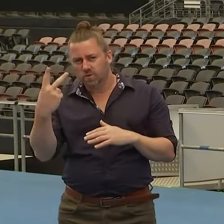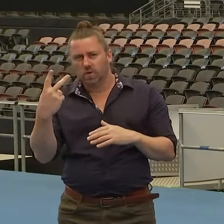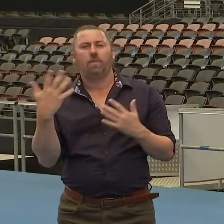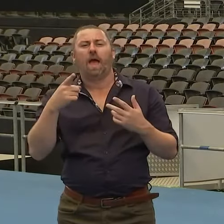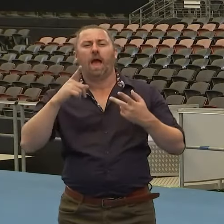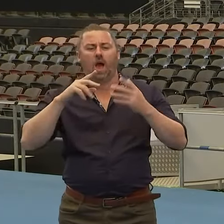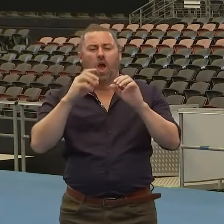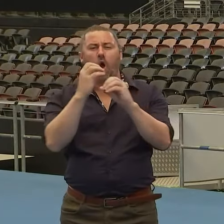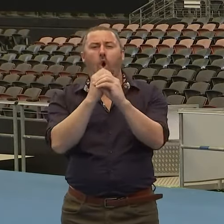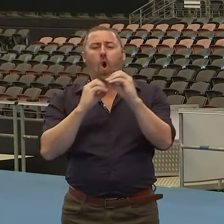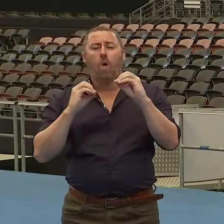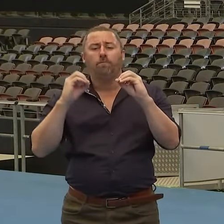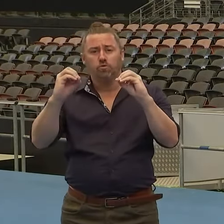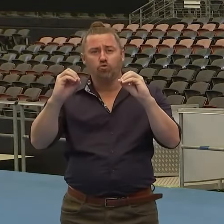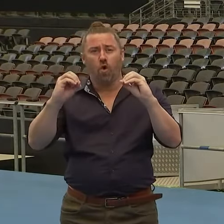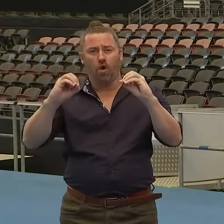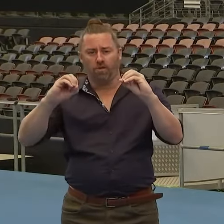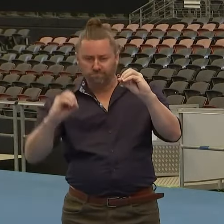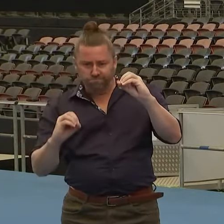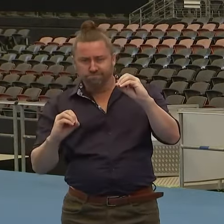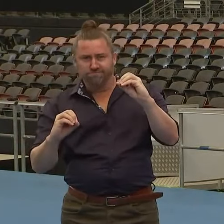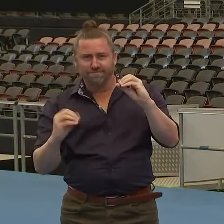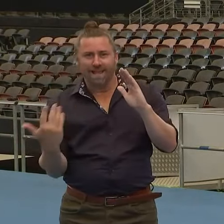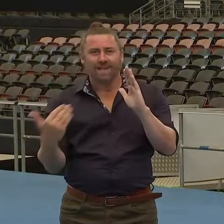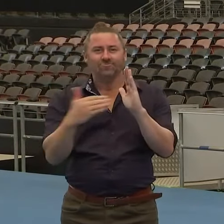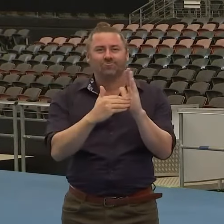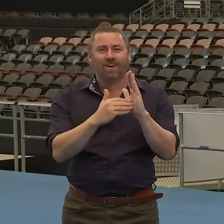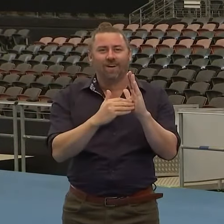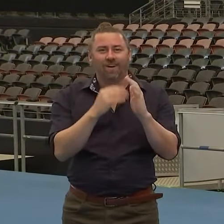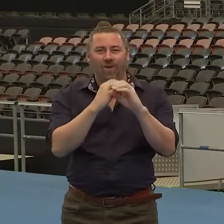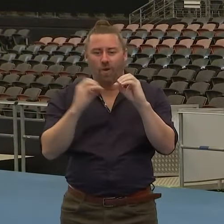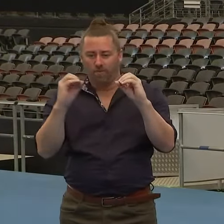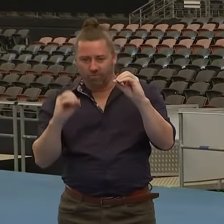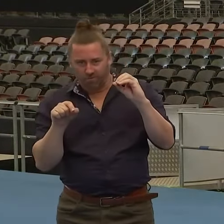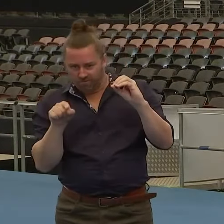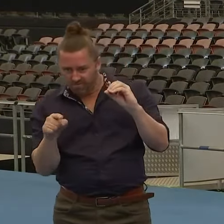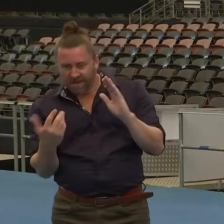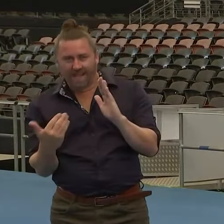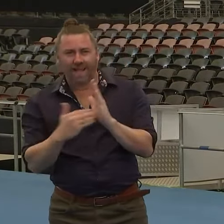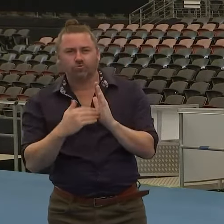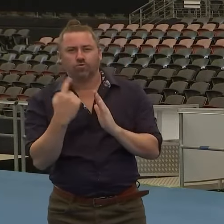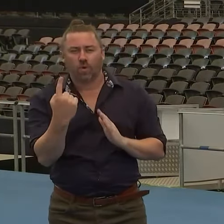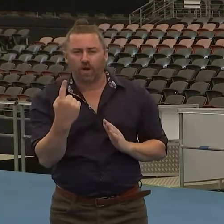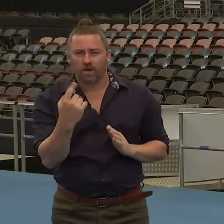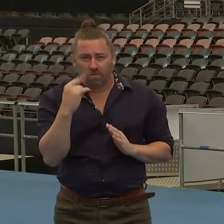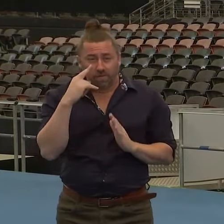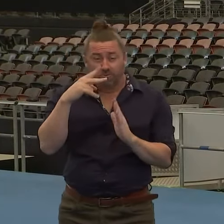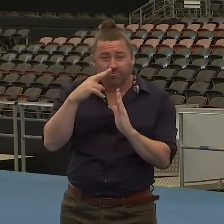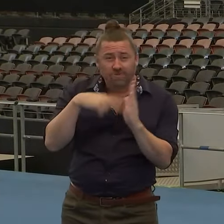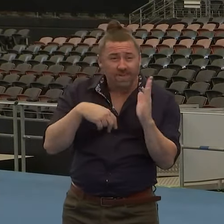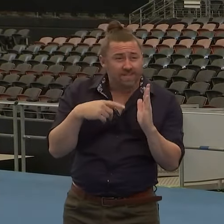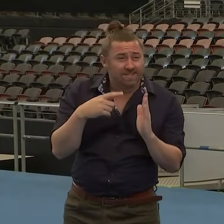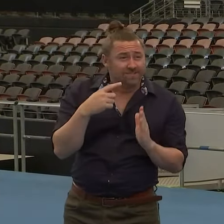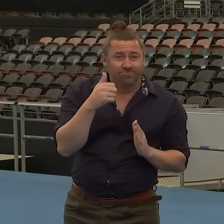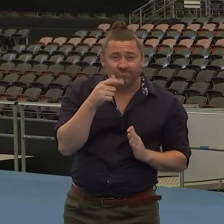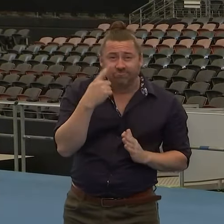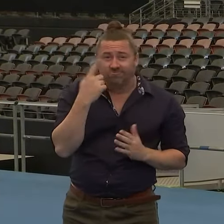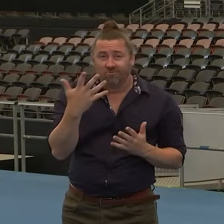-variant of the Omicron strain of virus in Queensland. You would have read about this perhaps in